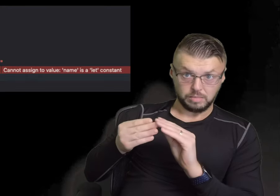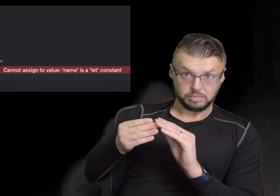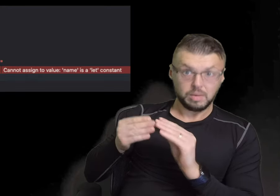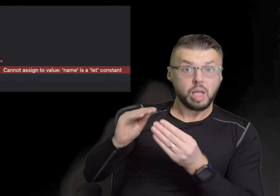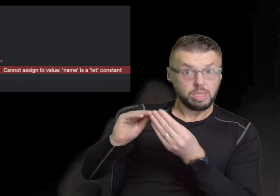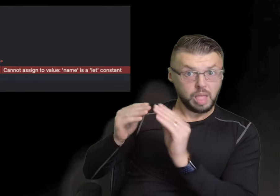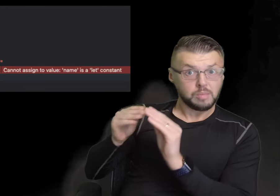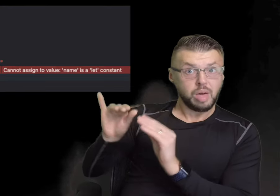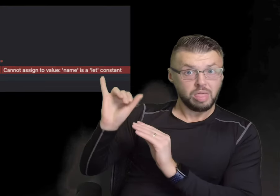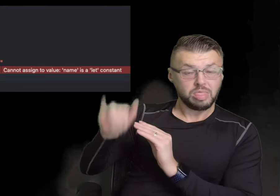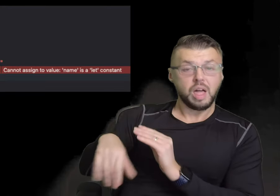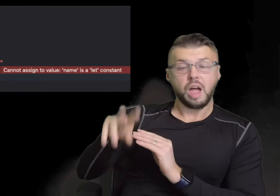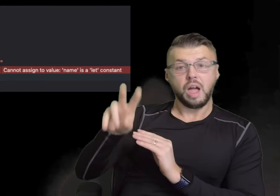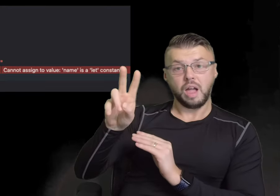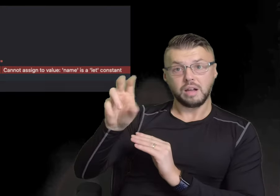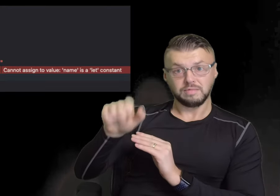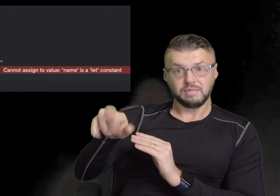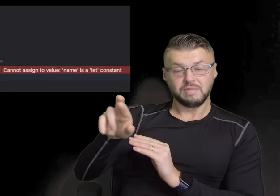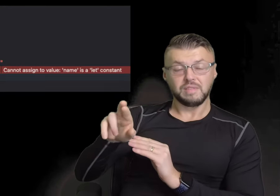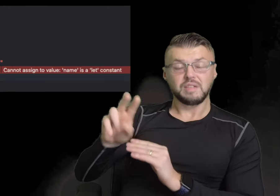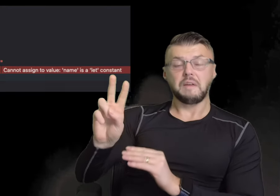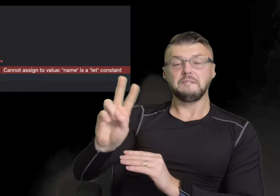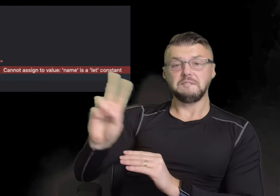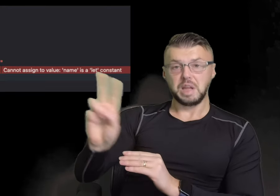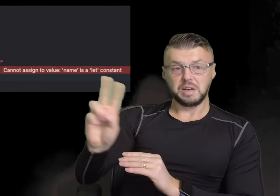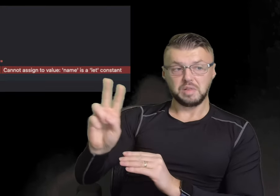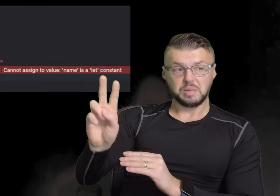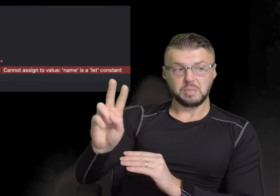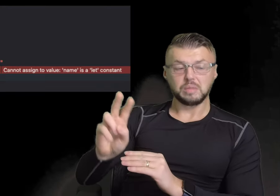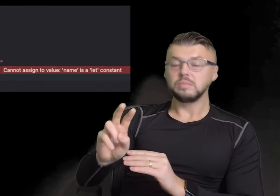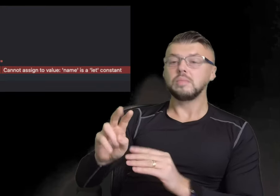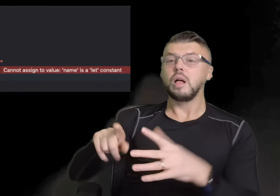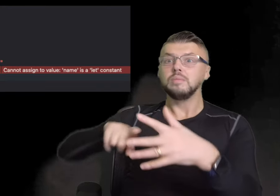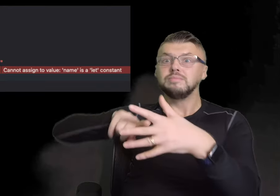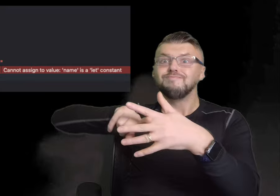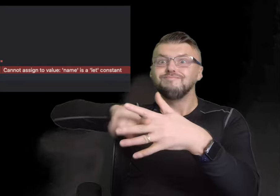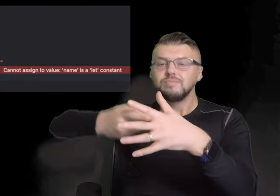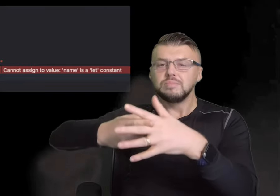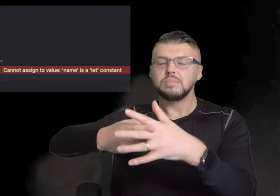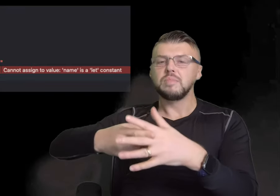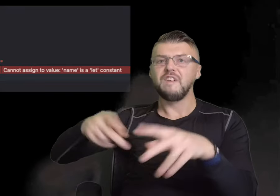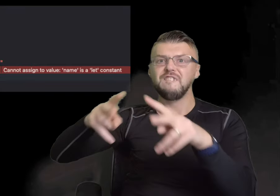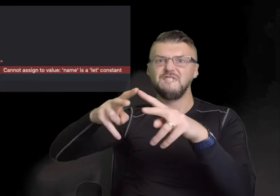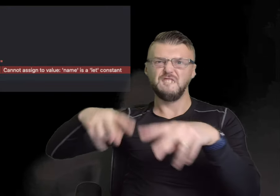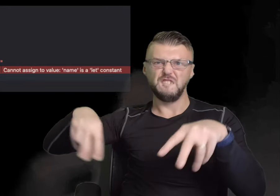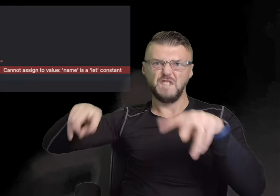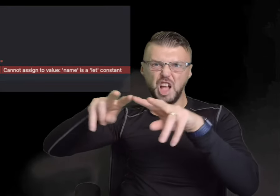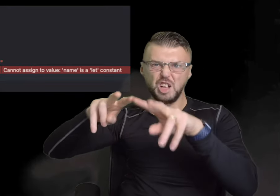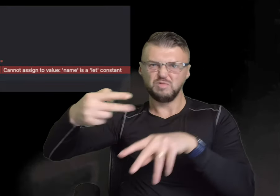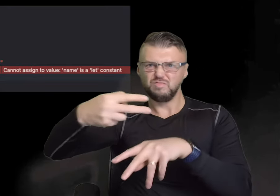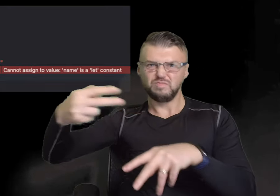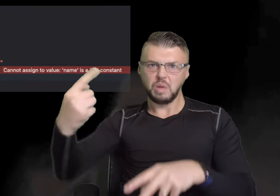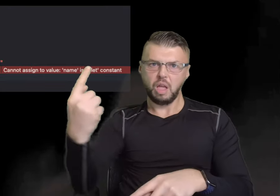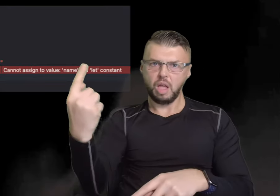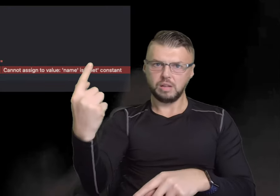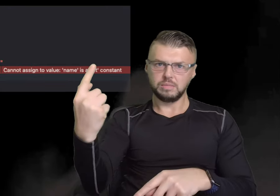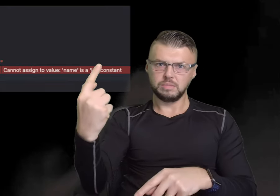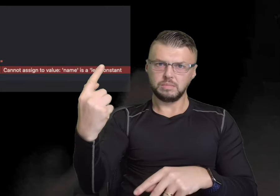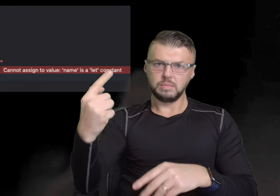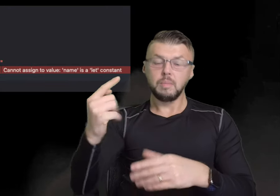number, starts with var and the initial value is 1 and then later on we change